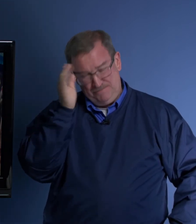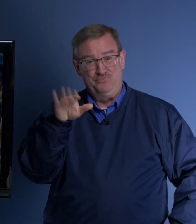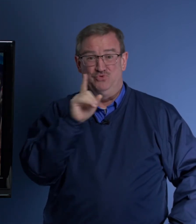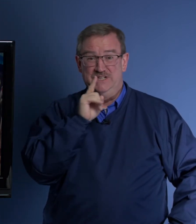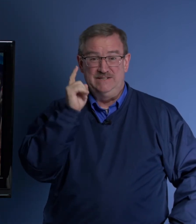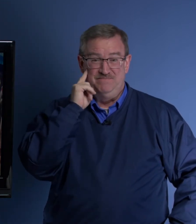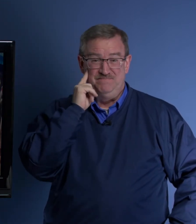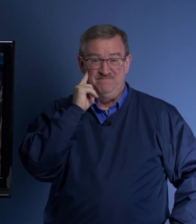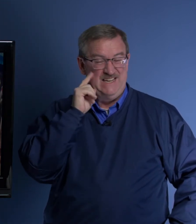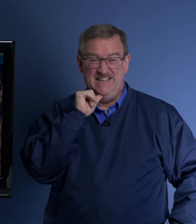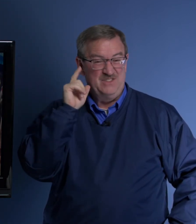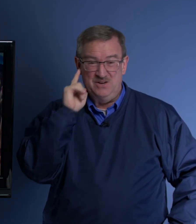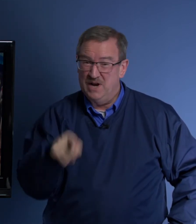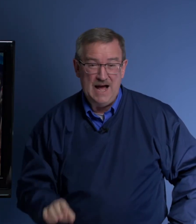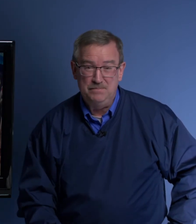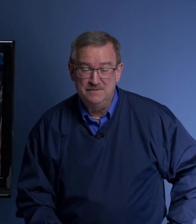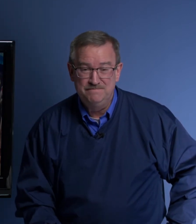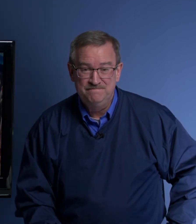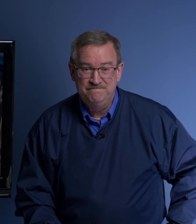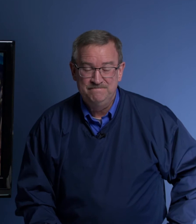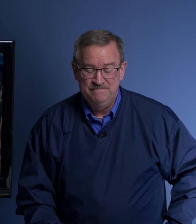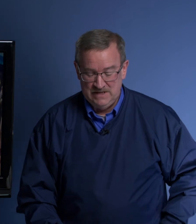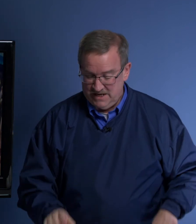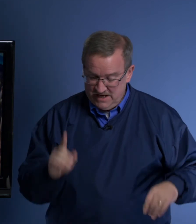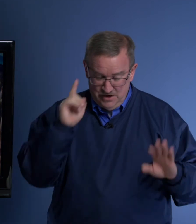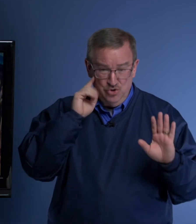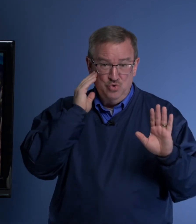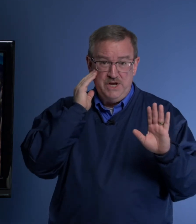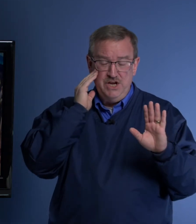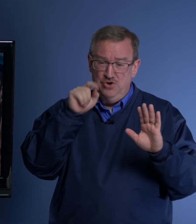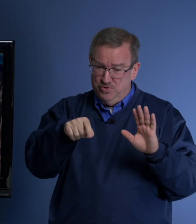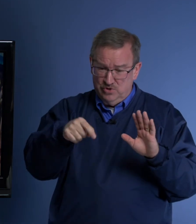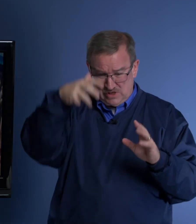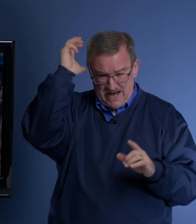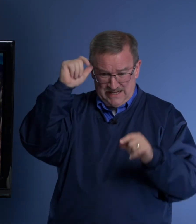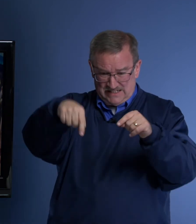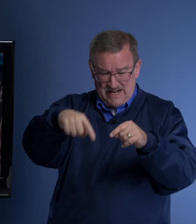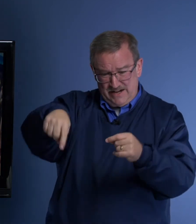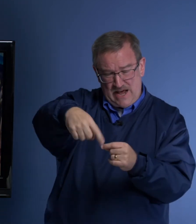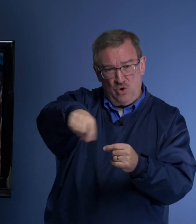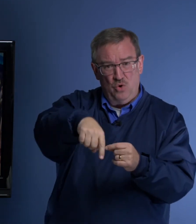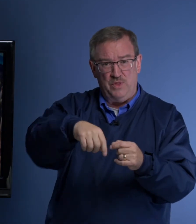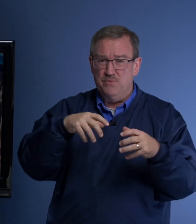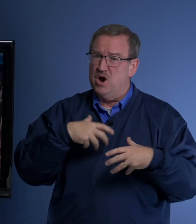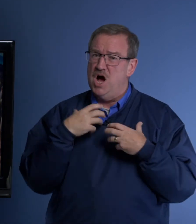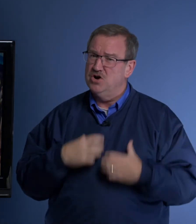Really? He didn't think it would happen. He knew he knew those lions down in that hole. They were hungry.